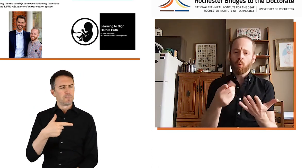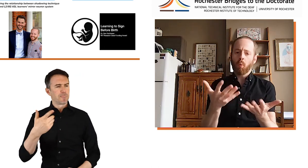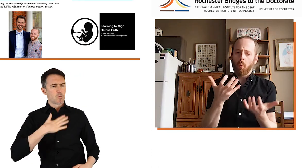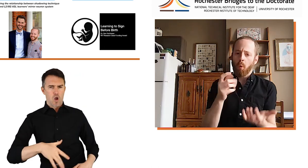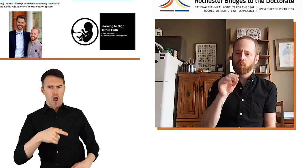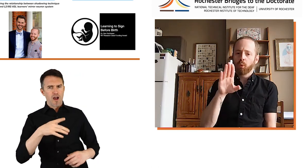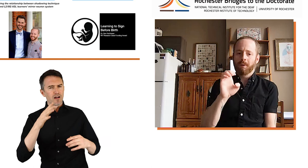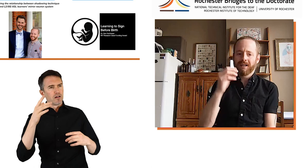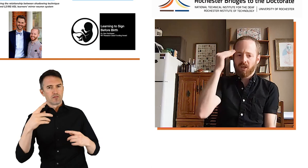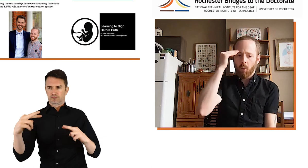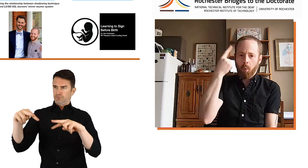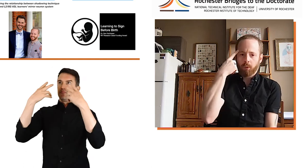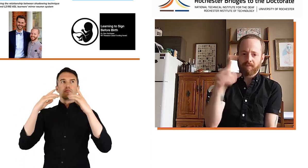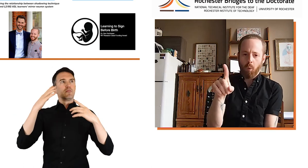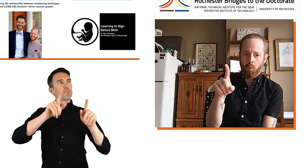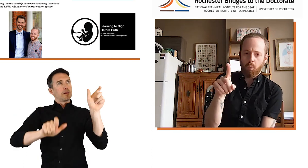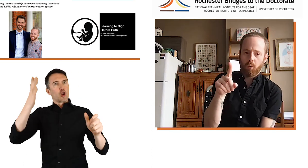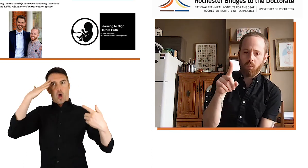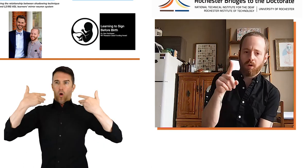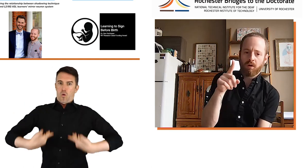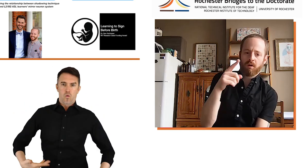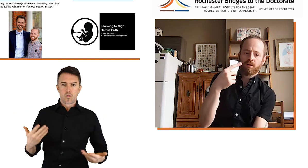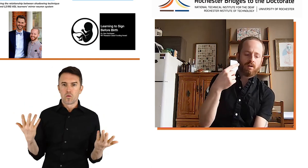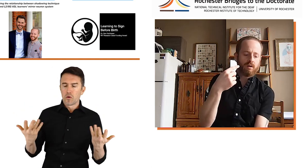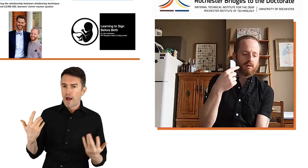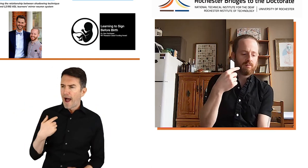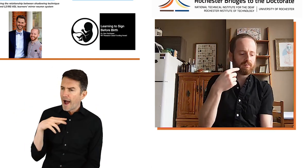what do I want to be known for?